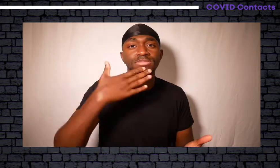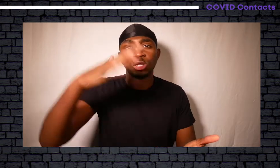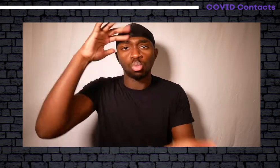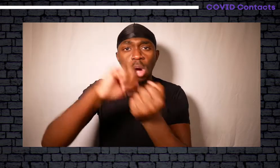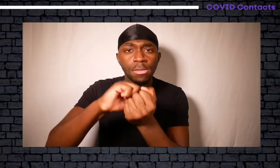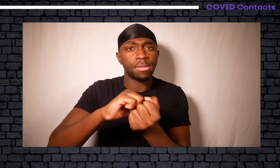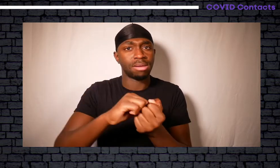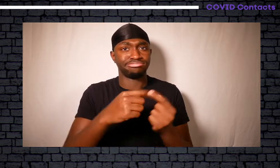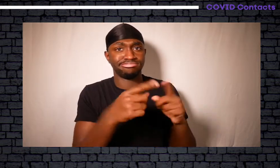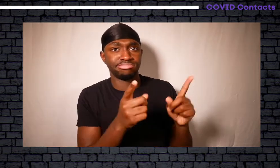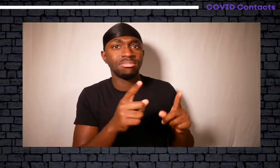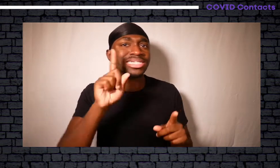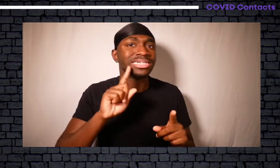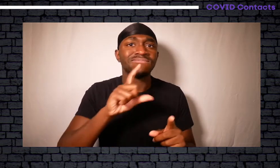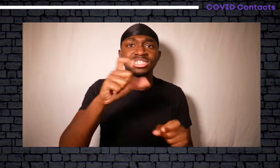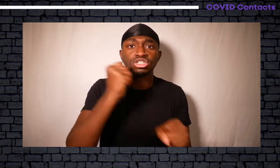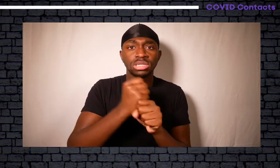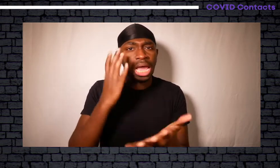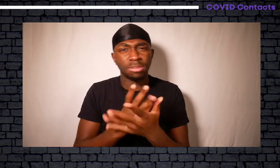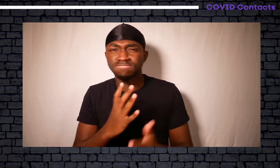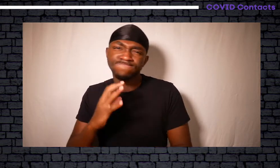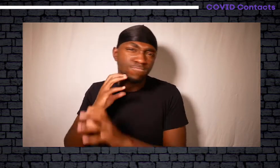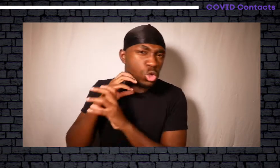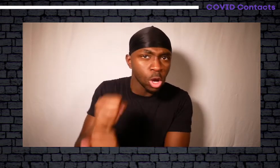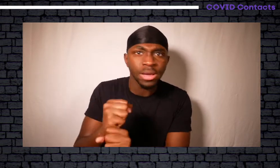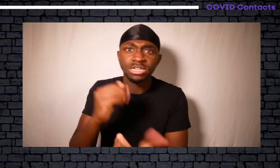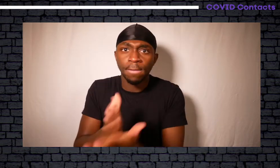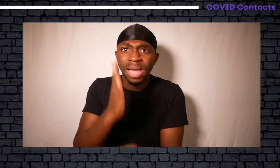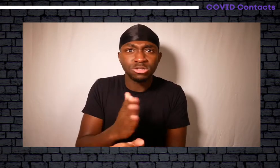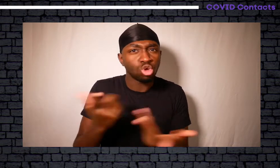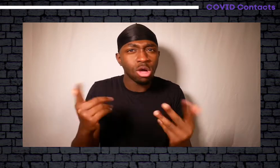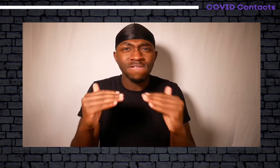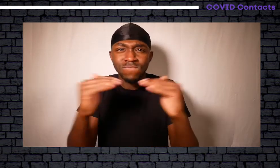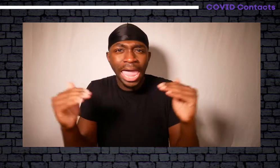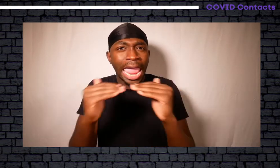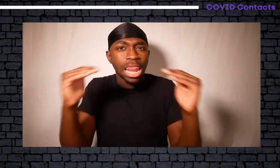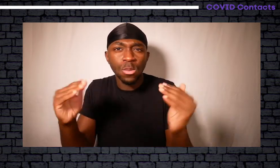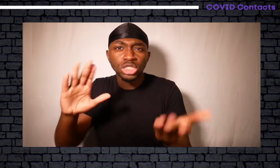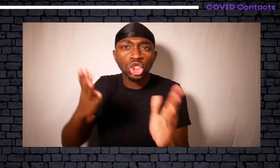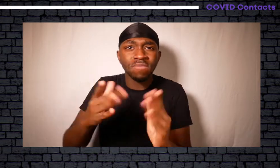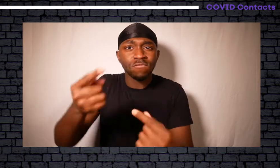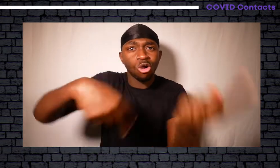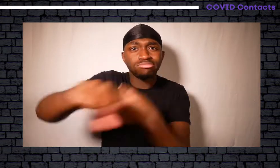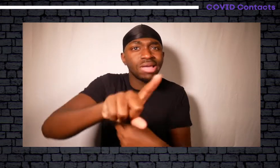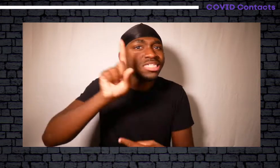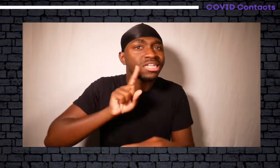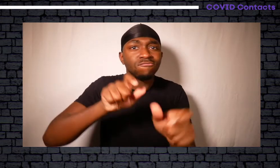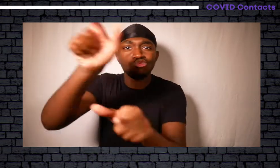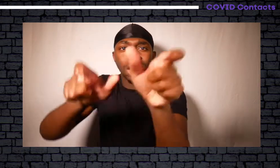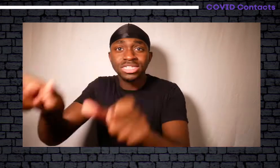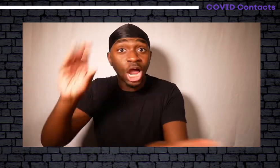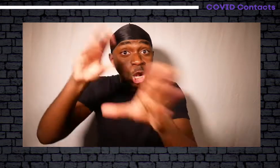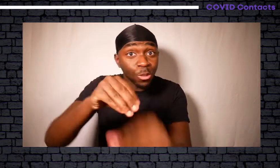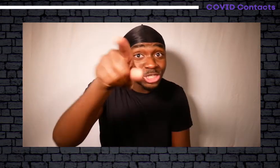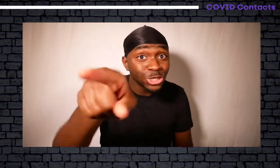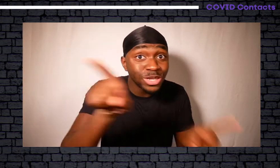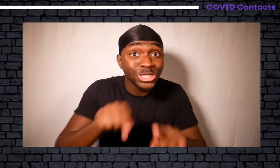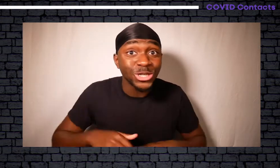Please remember that Southford CCG are absolutely committed to making sure fair and equal access to all services